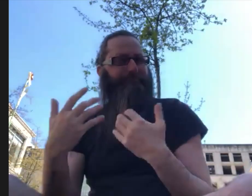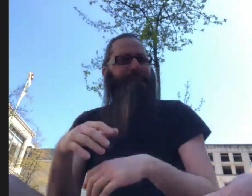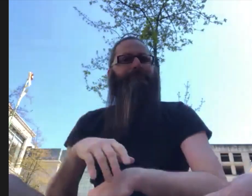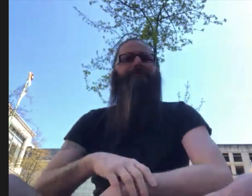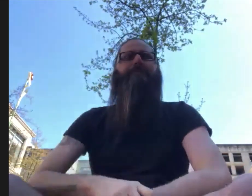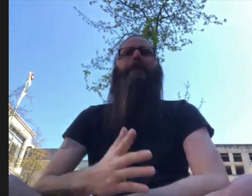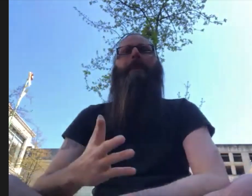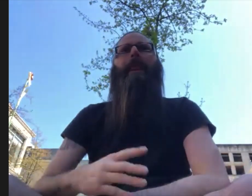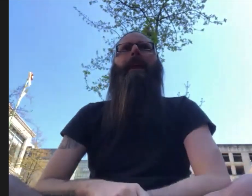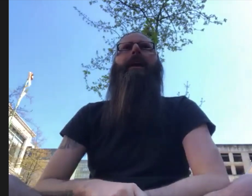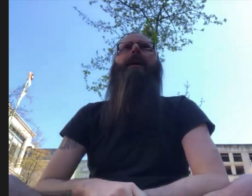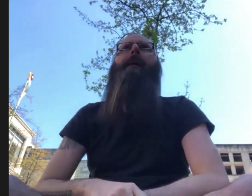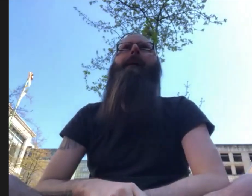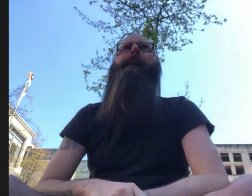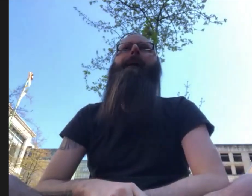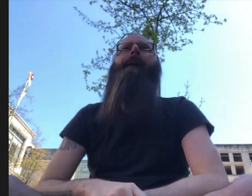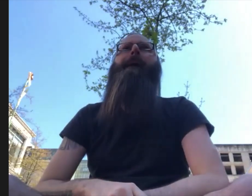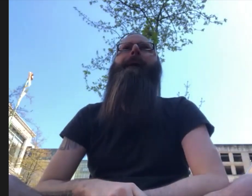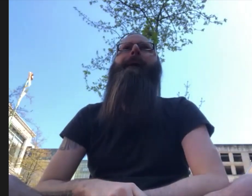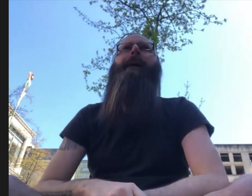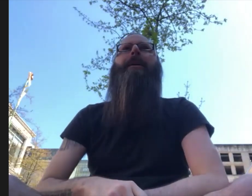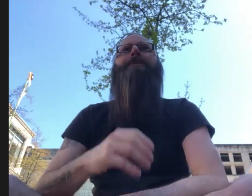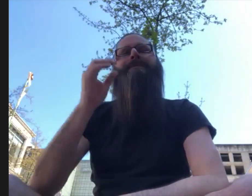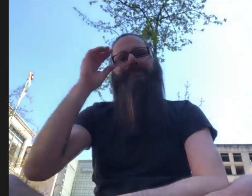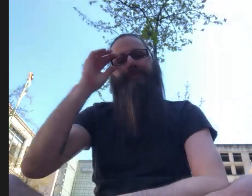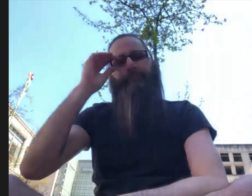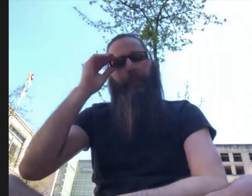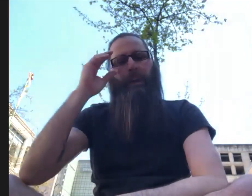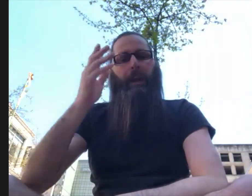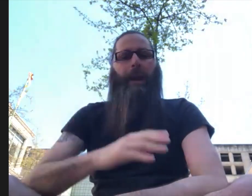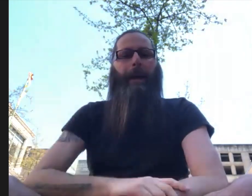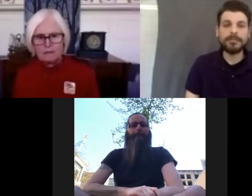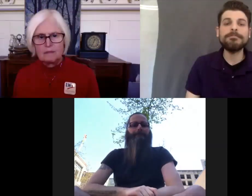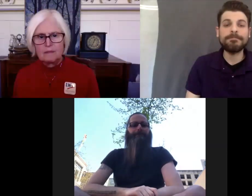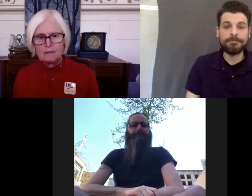exercising my care and my value for the city of Portland.